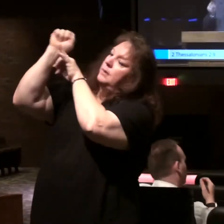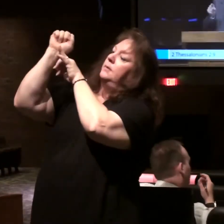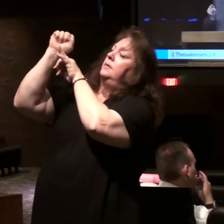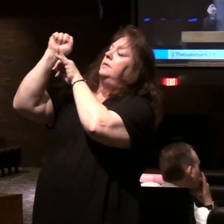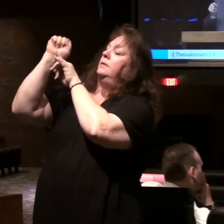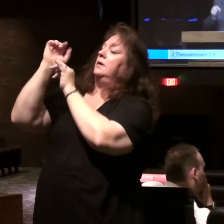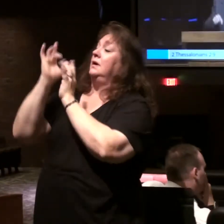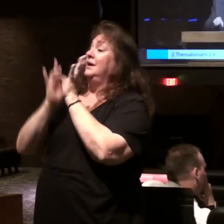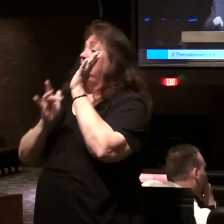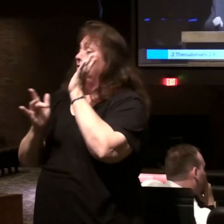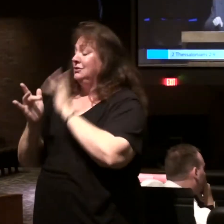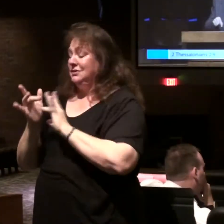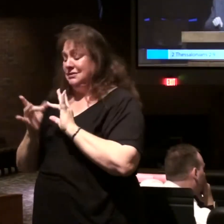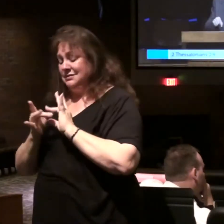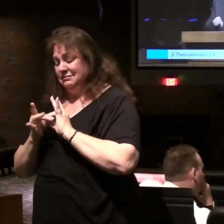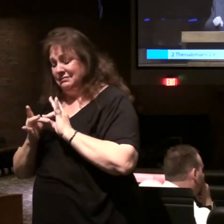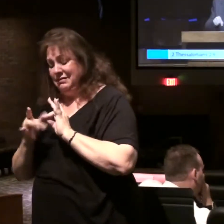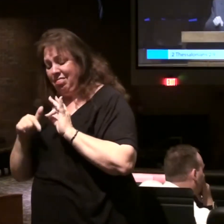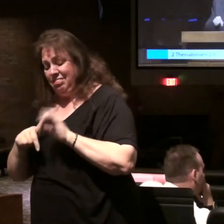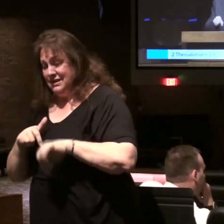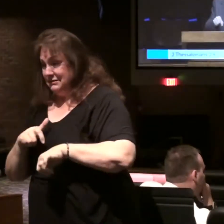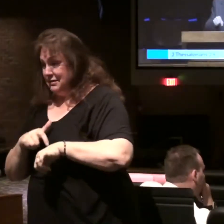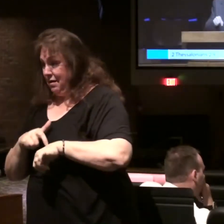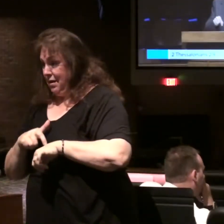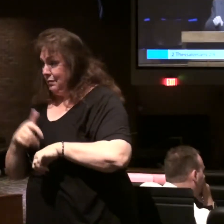Jesus said in talking about this time